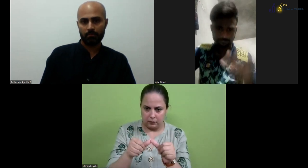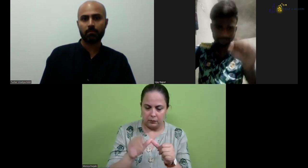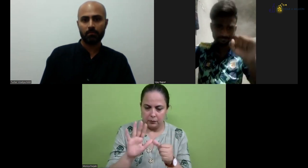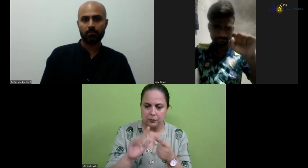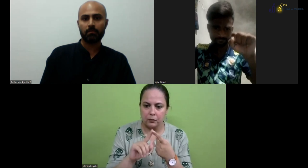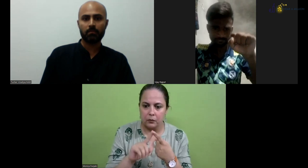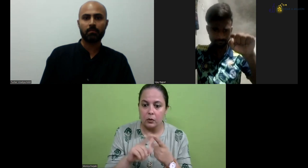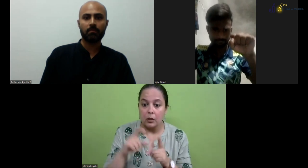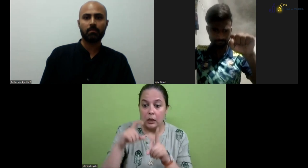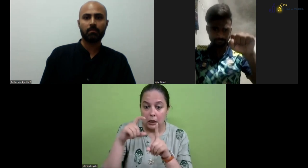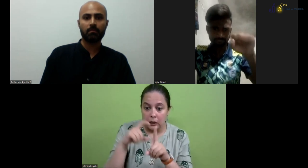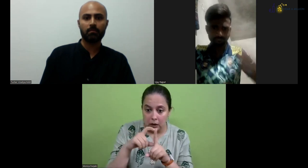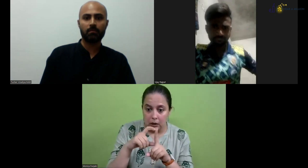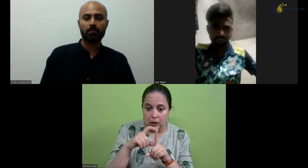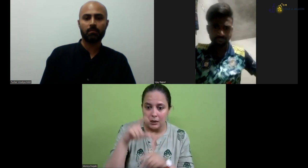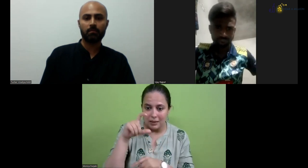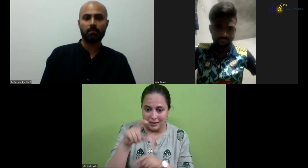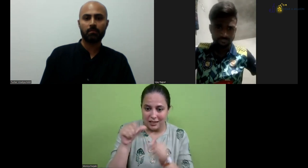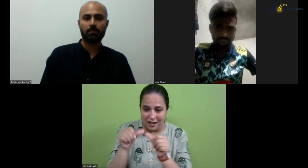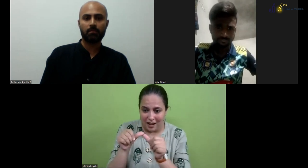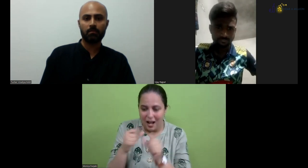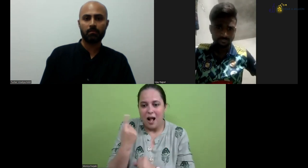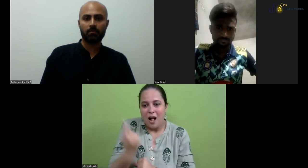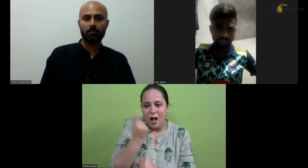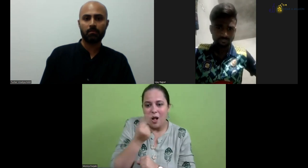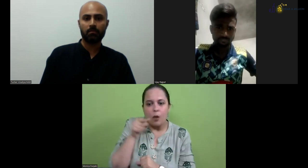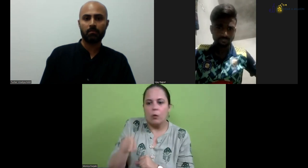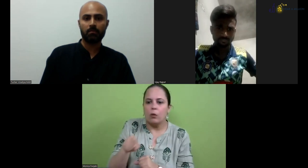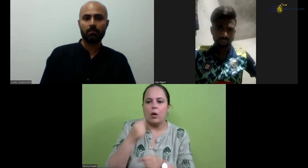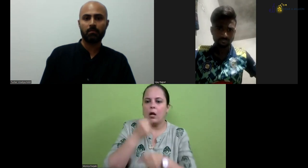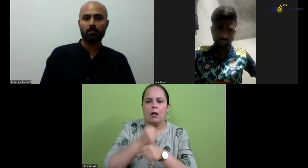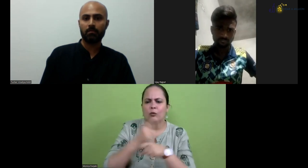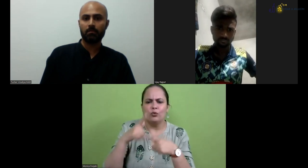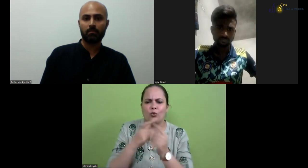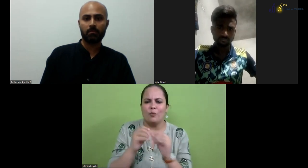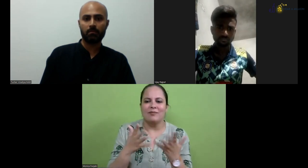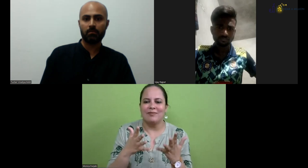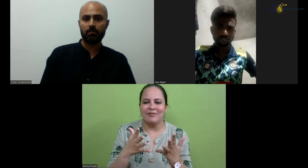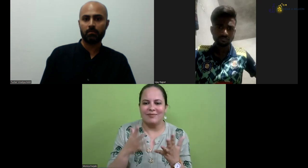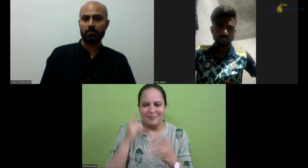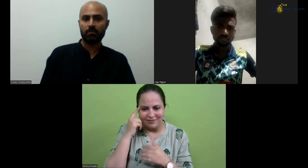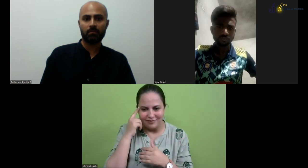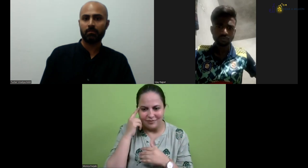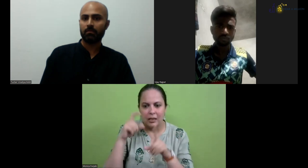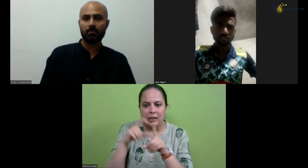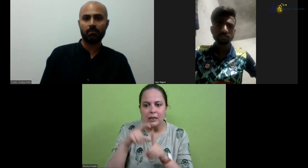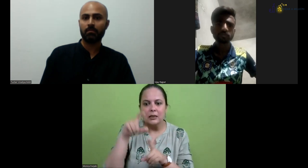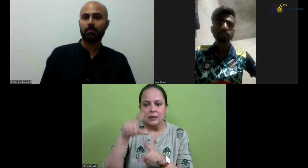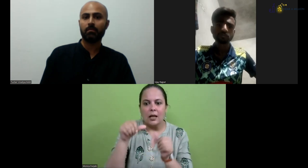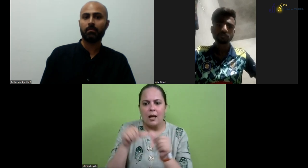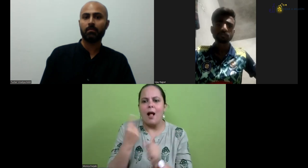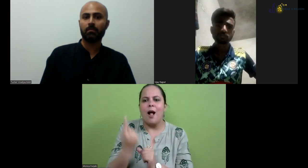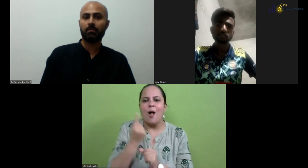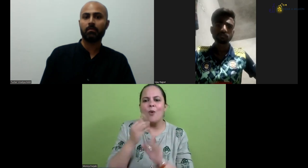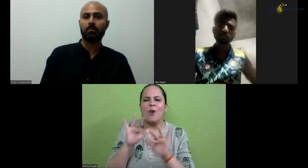permanent or private or government sector, whatever. So, let me answer your question. DCA is not